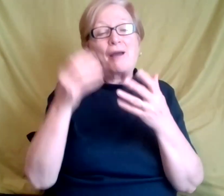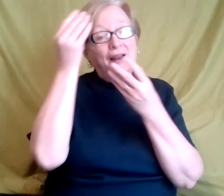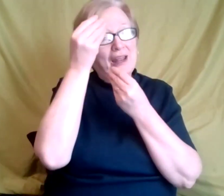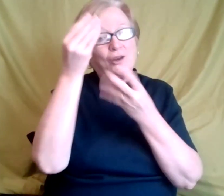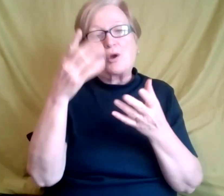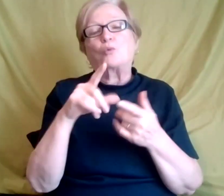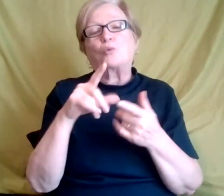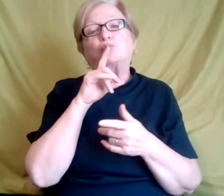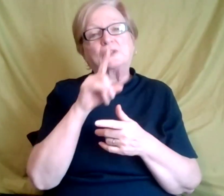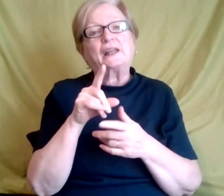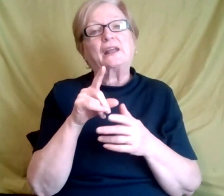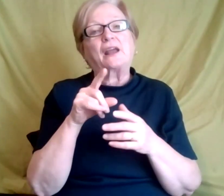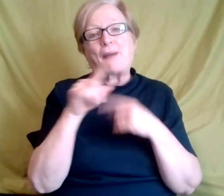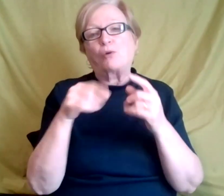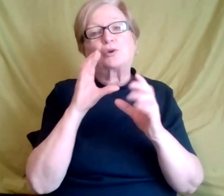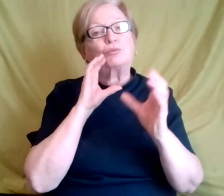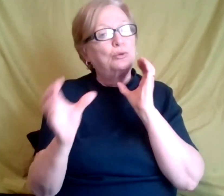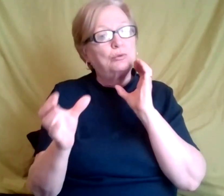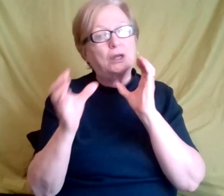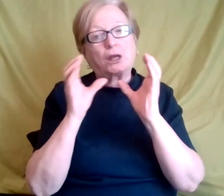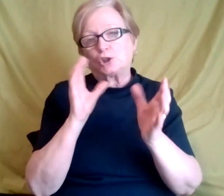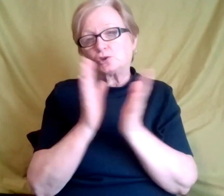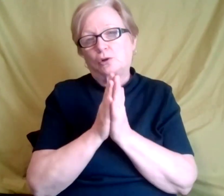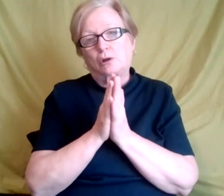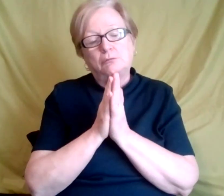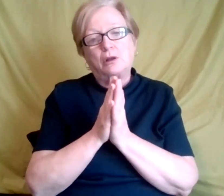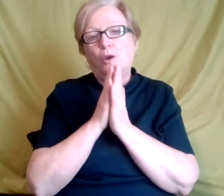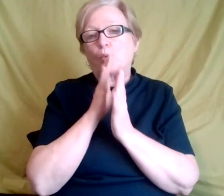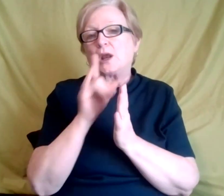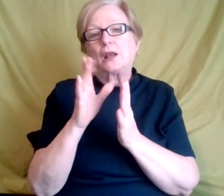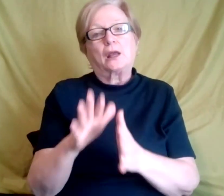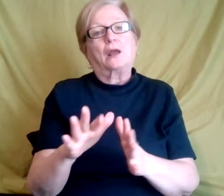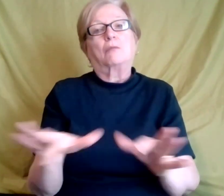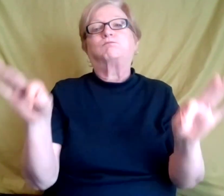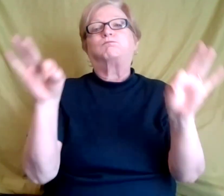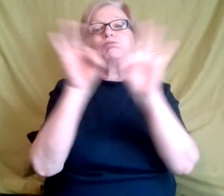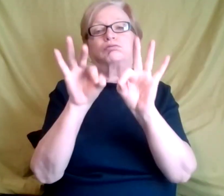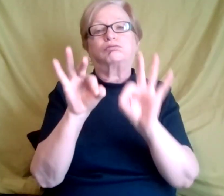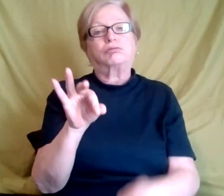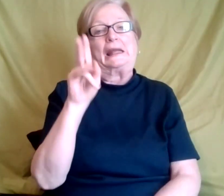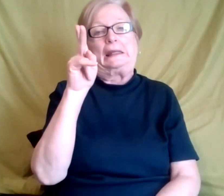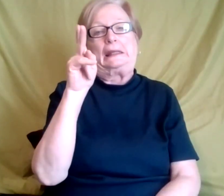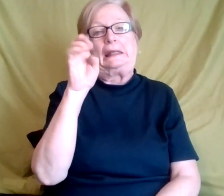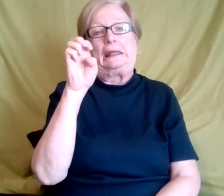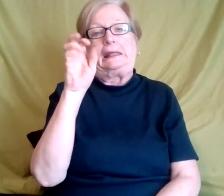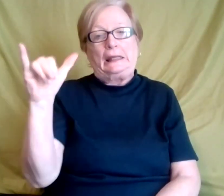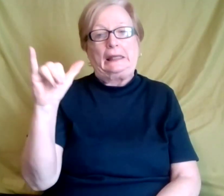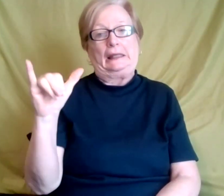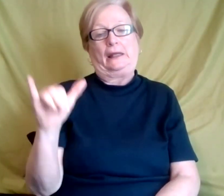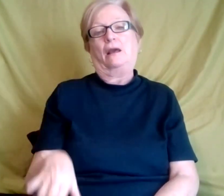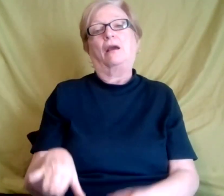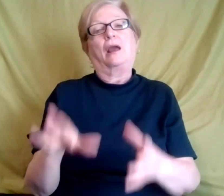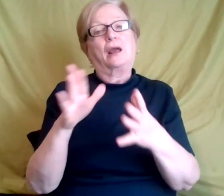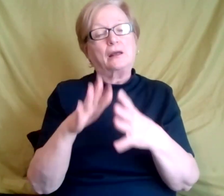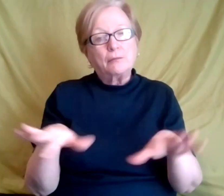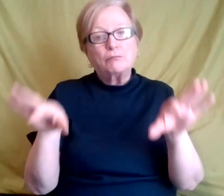really about communication and, and, that's, that's the key. And just to hear someone to, to be able